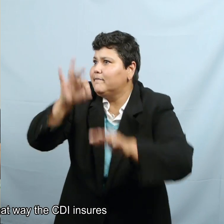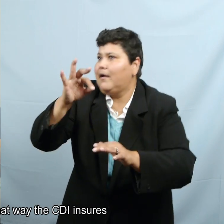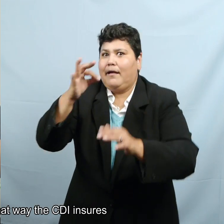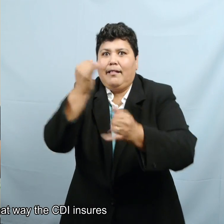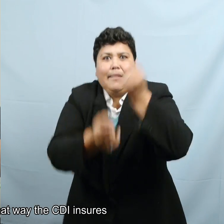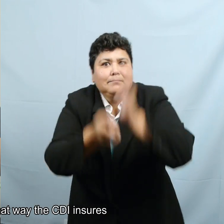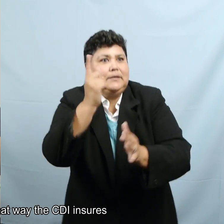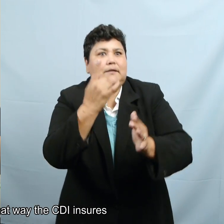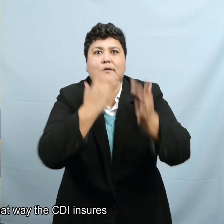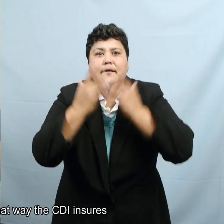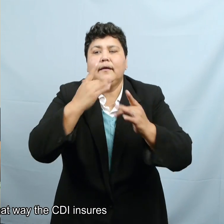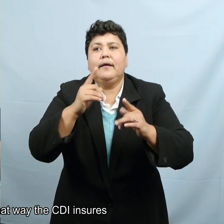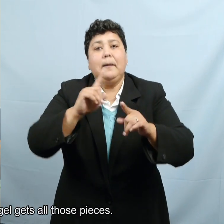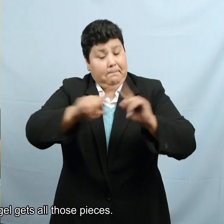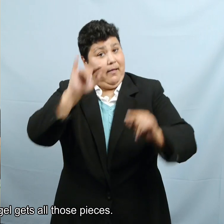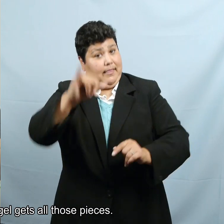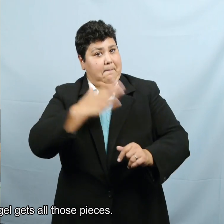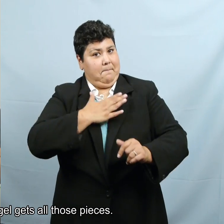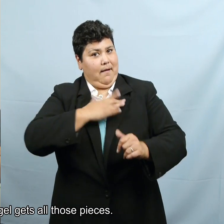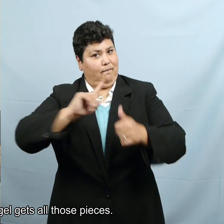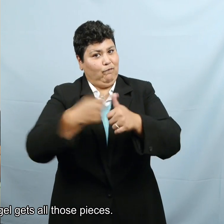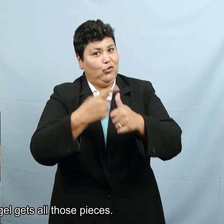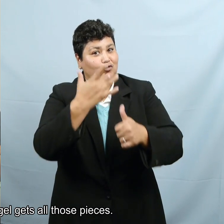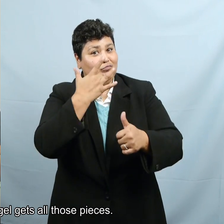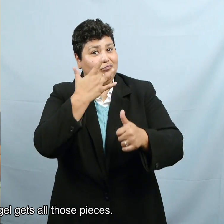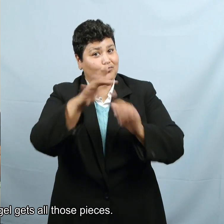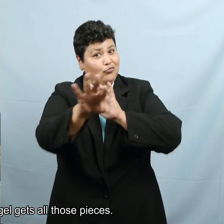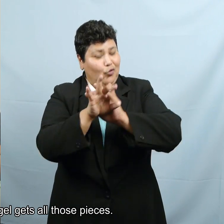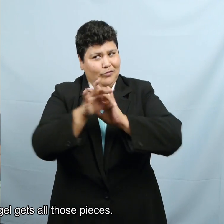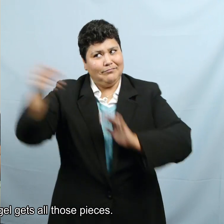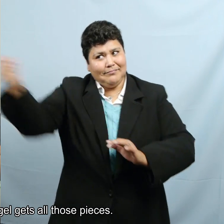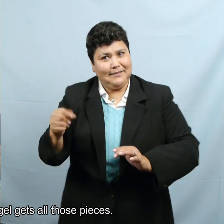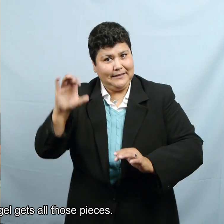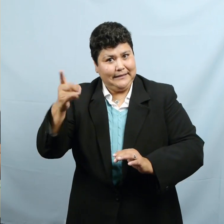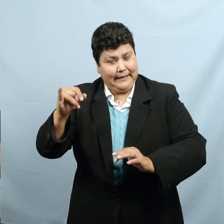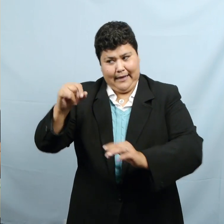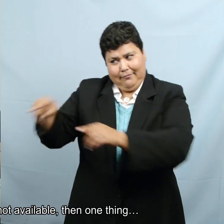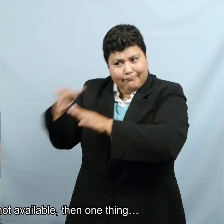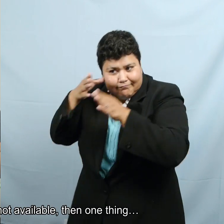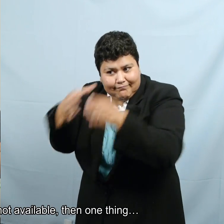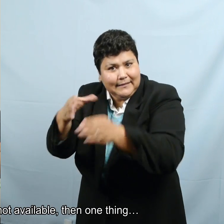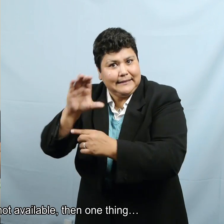that way the CDI ensures that Angel gets all those pieces.